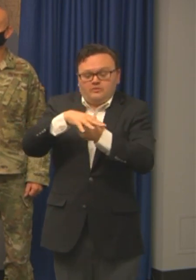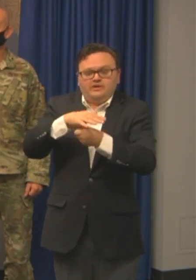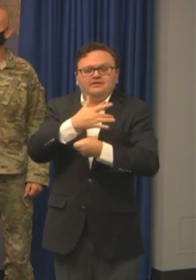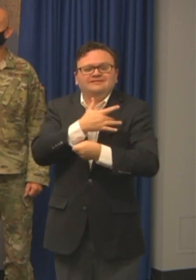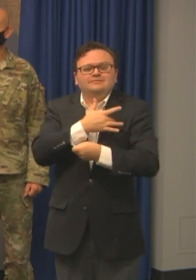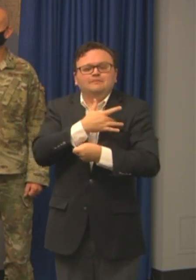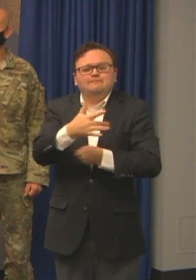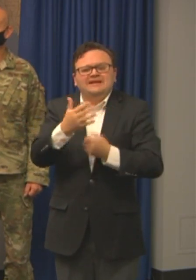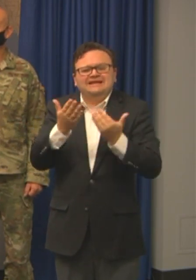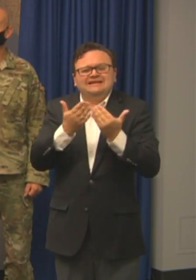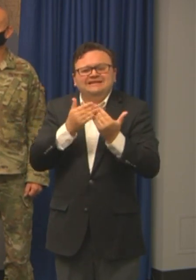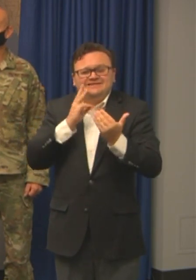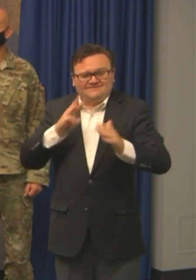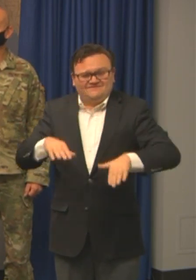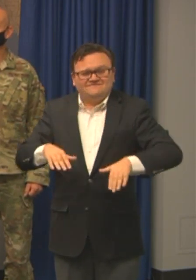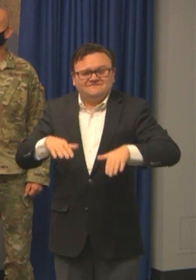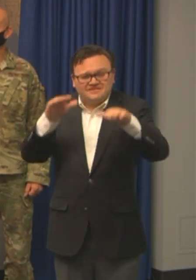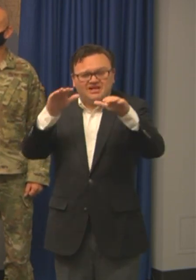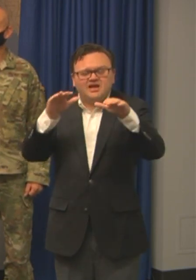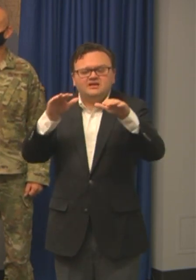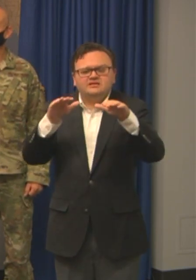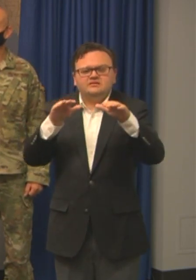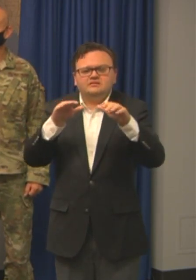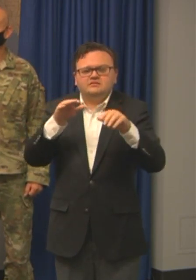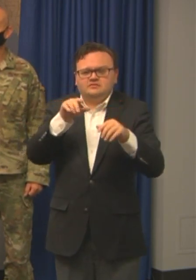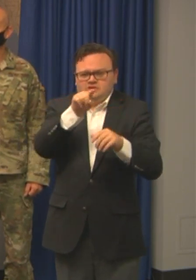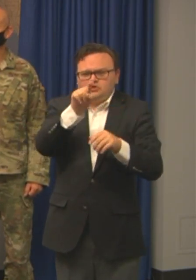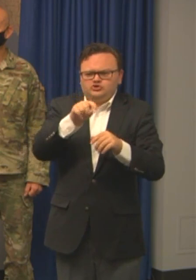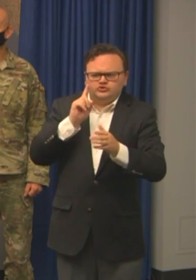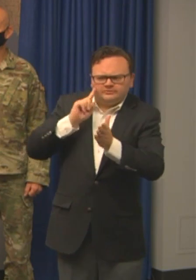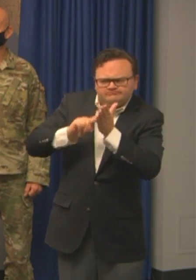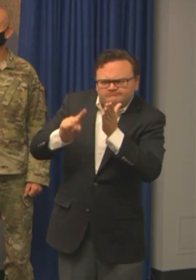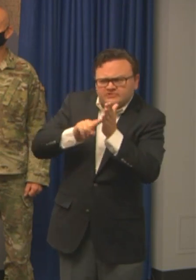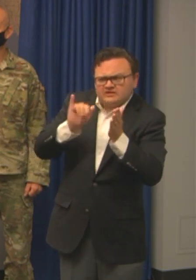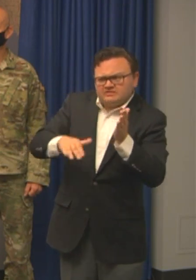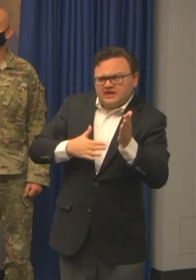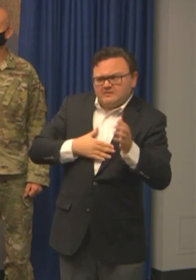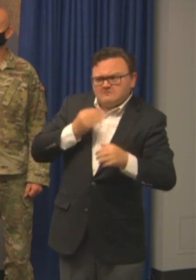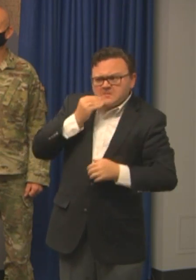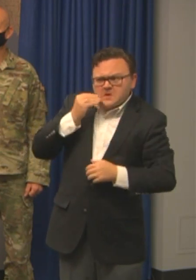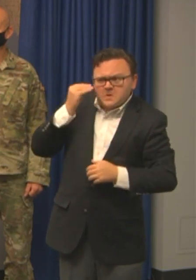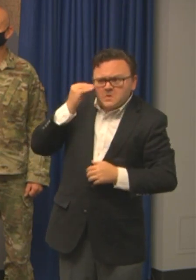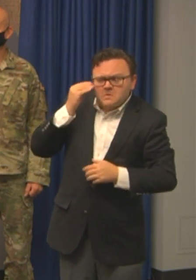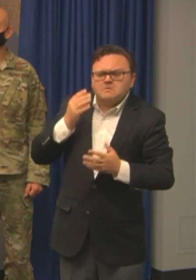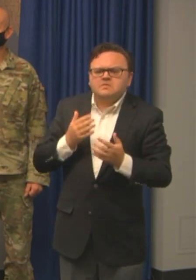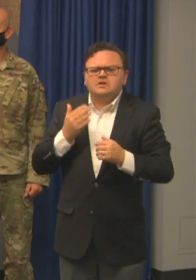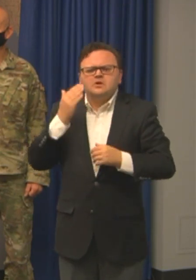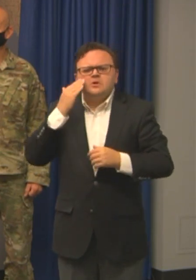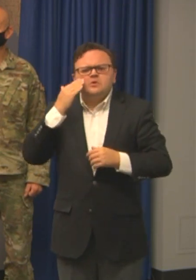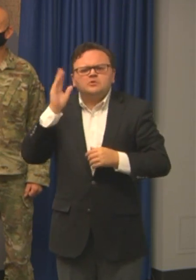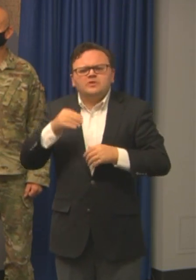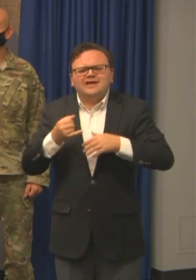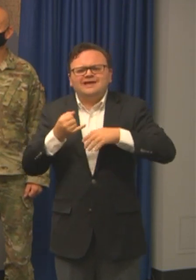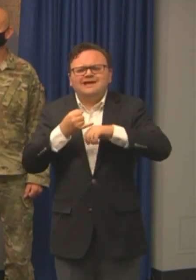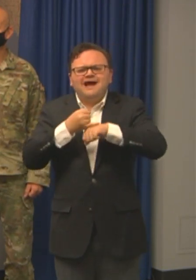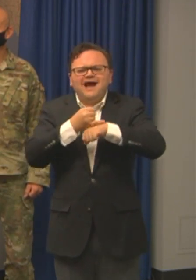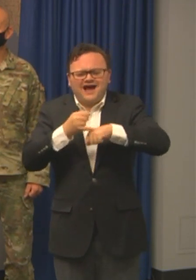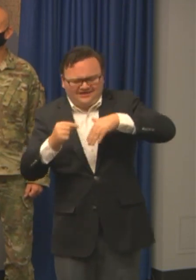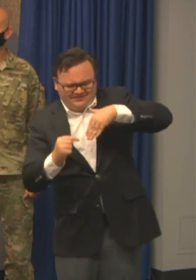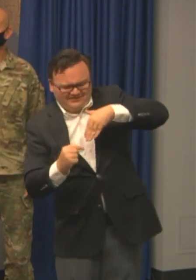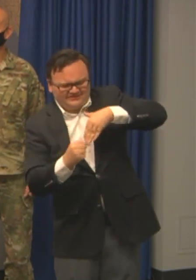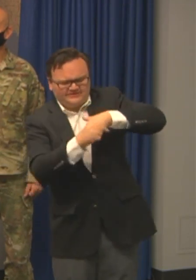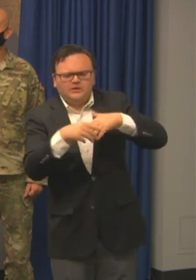the some of this potential storm surge. Those areas barrier islands in the like, you they're going to be the months that are most likely affected by that.